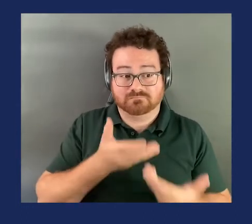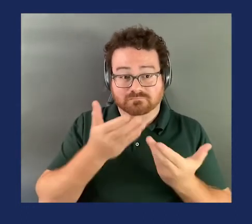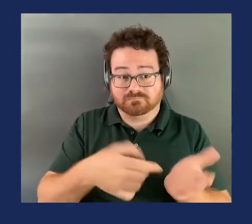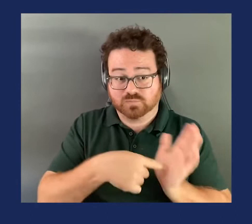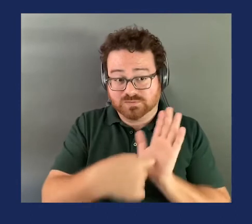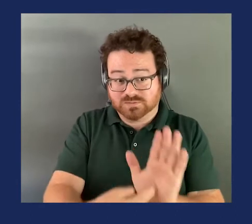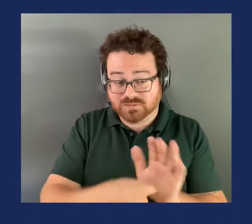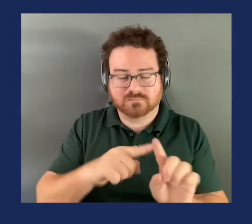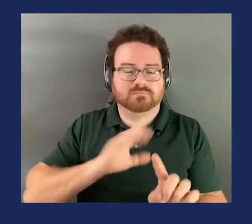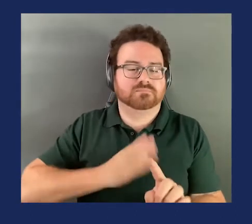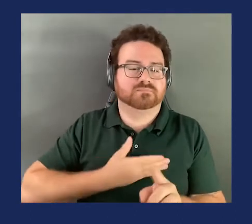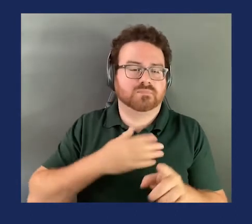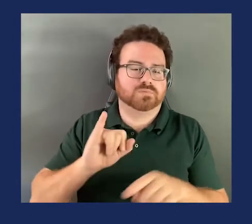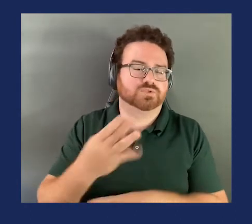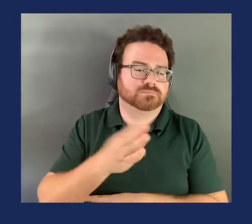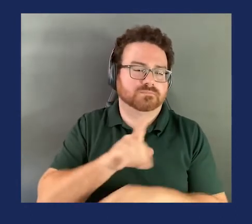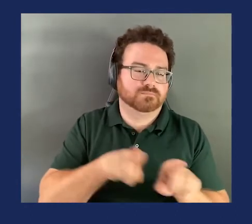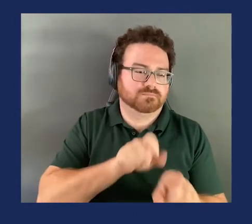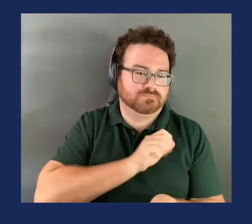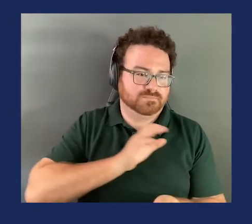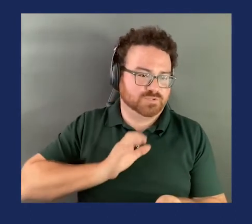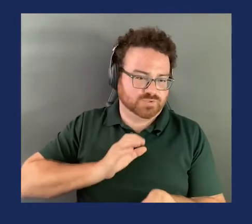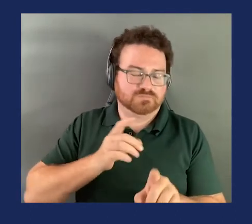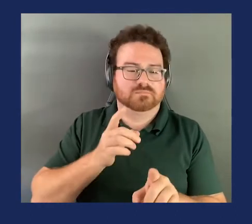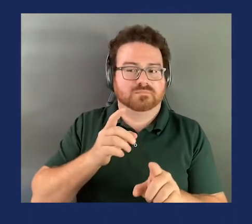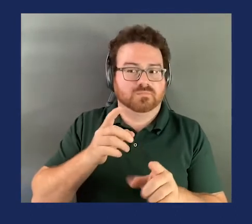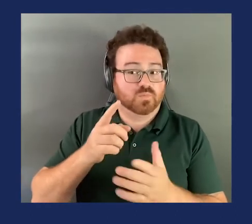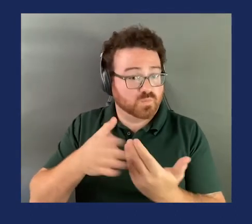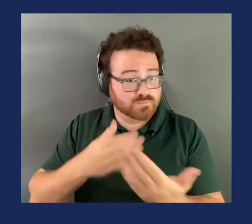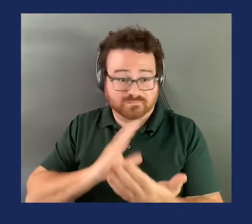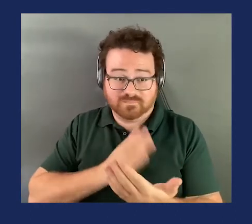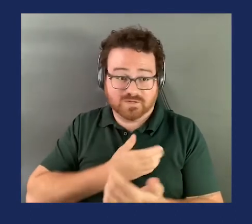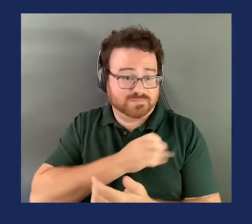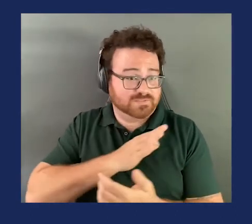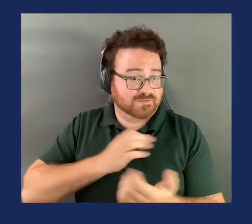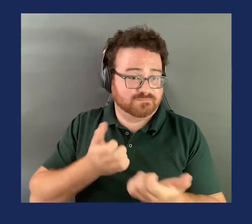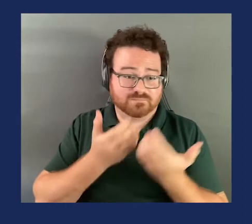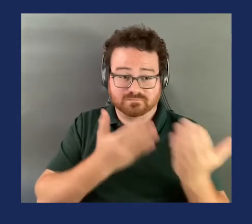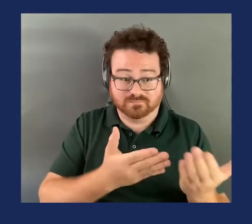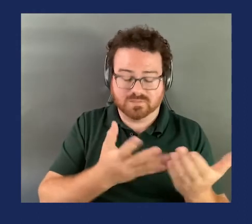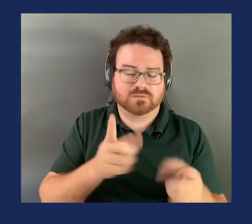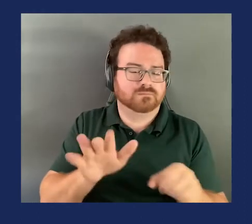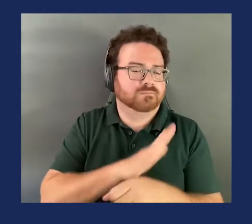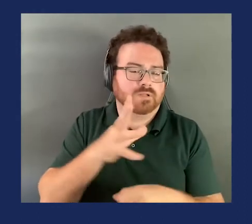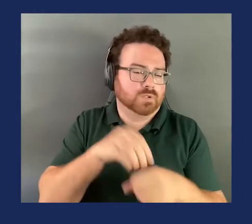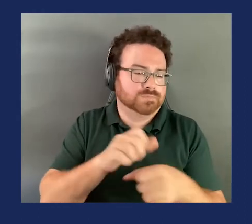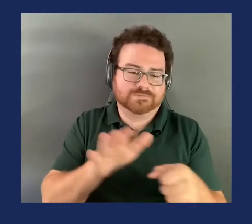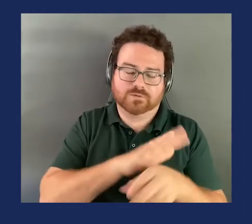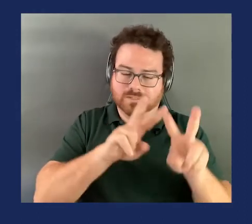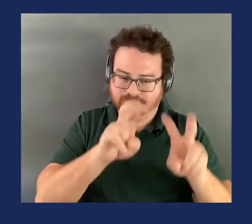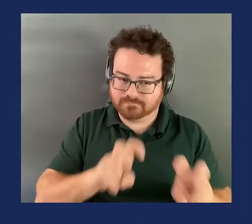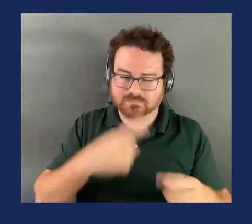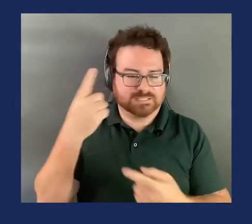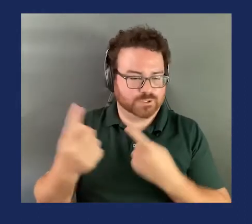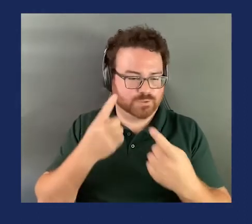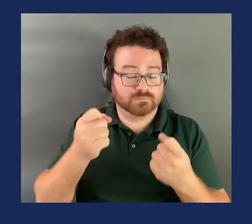Commission to make sure that what the staff presents is inclusive and fully analyzed. I think using this particular rule